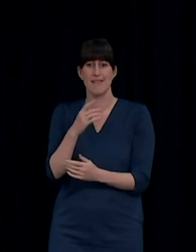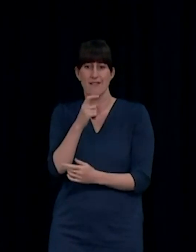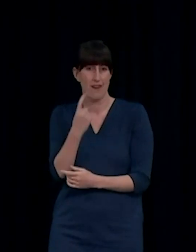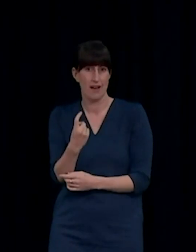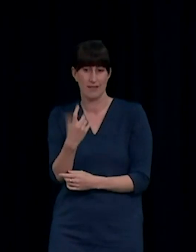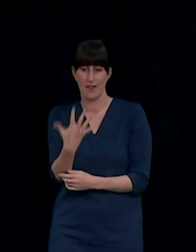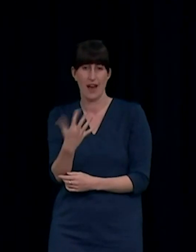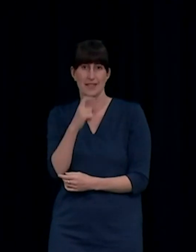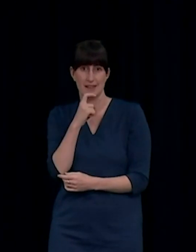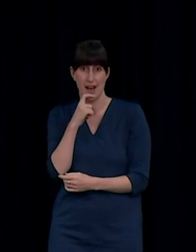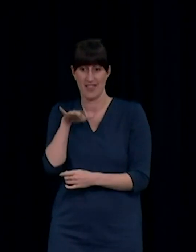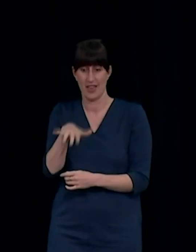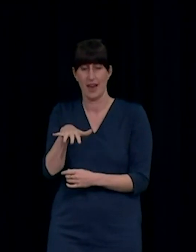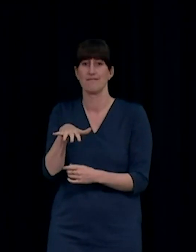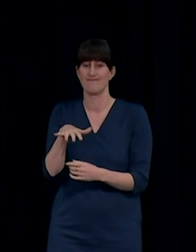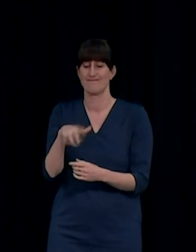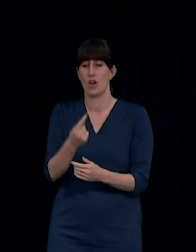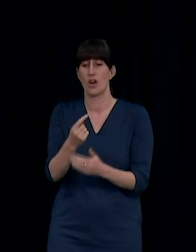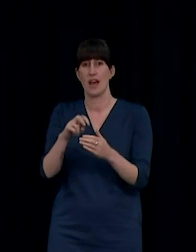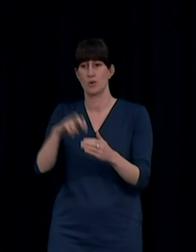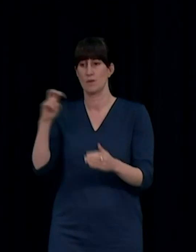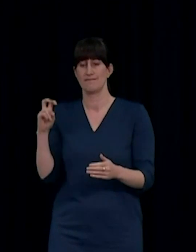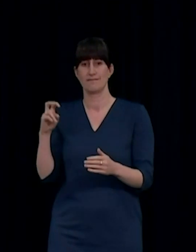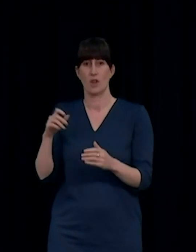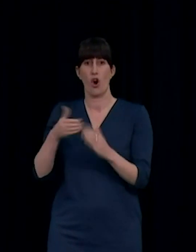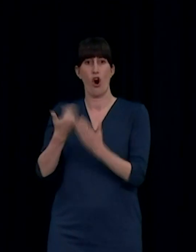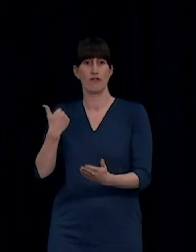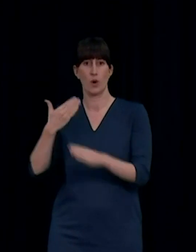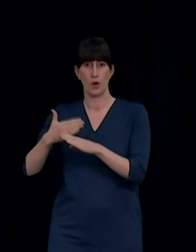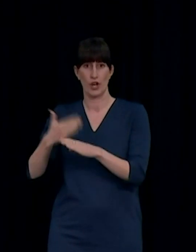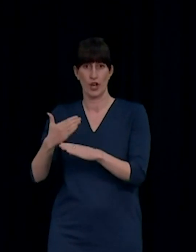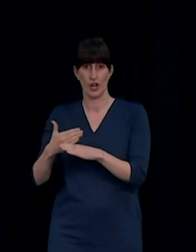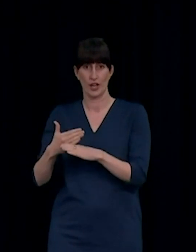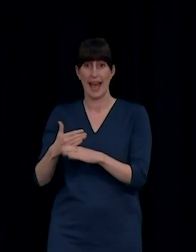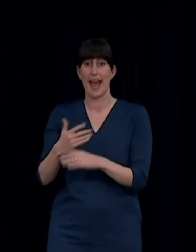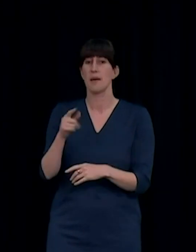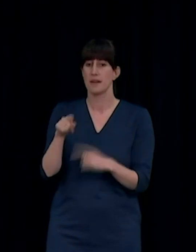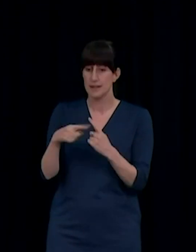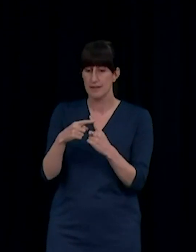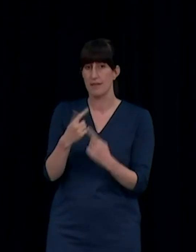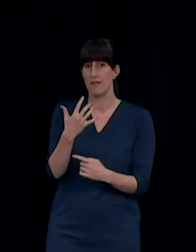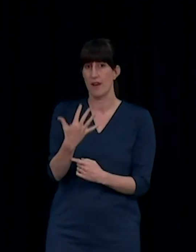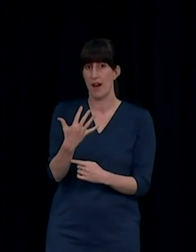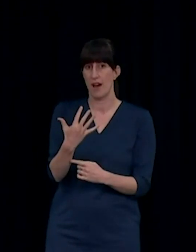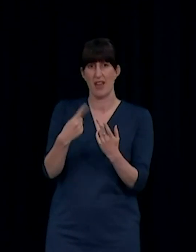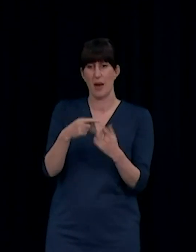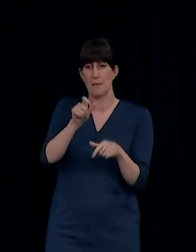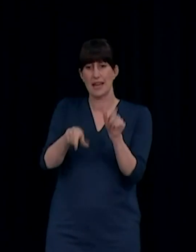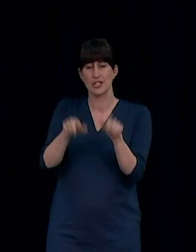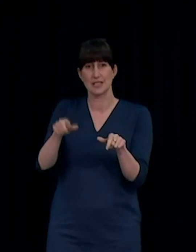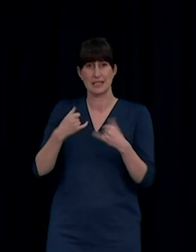and were in vicinity of that case are being treated at the moment as contacts and again with all the appropriate precautions.